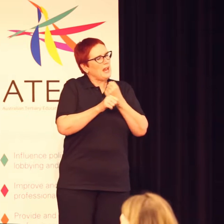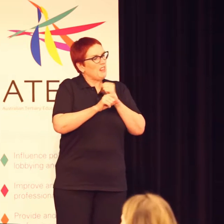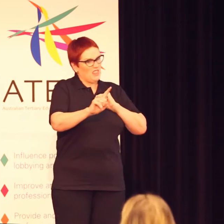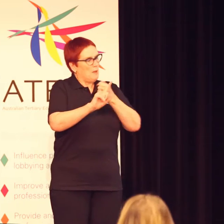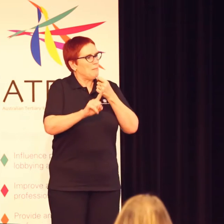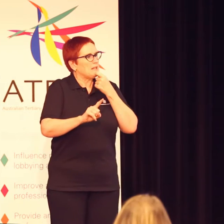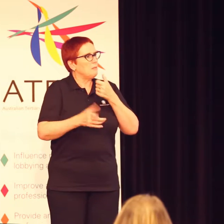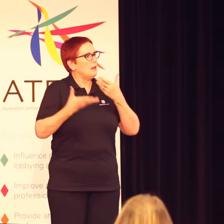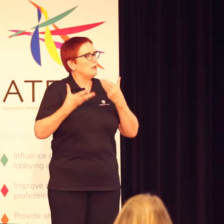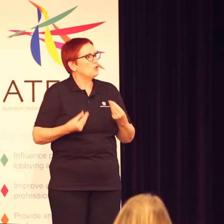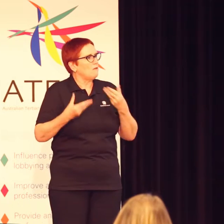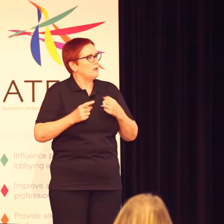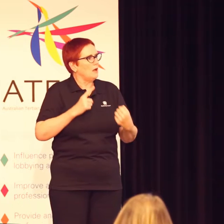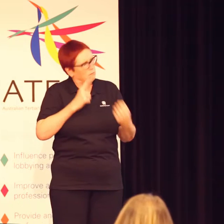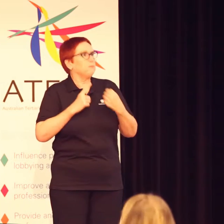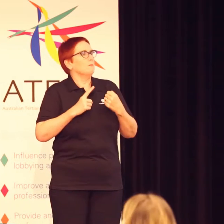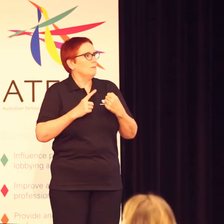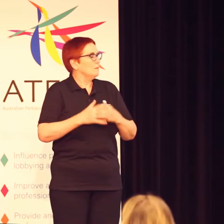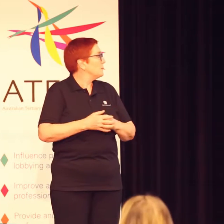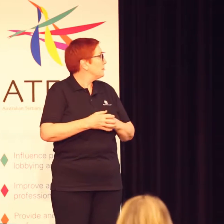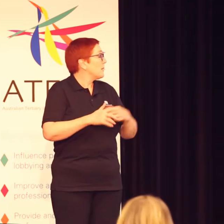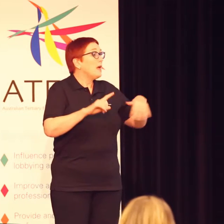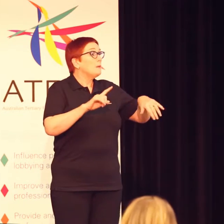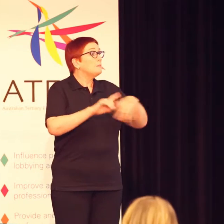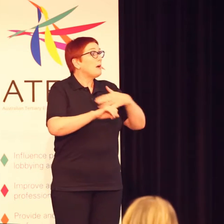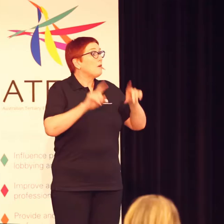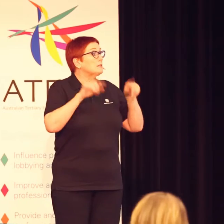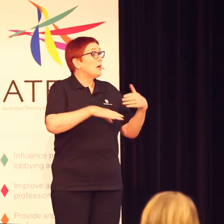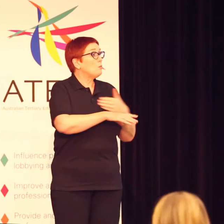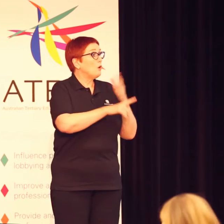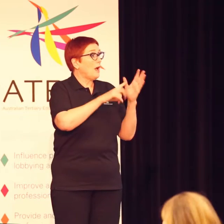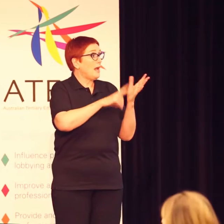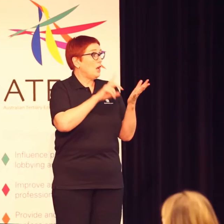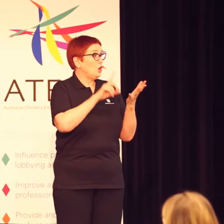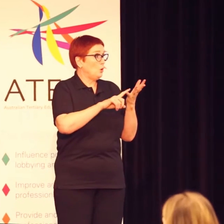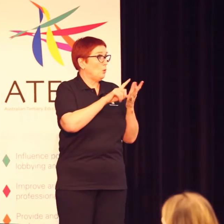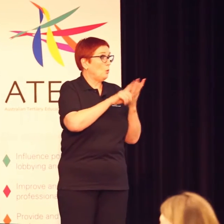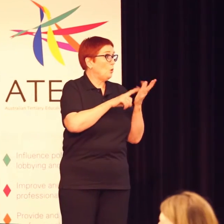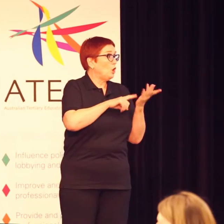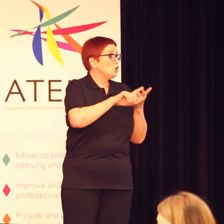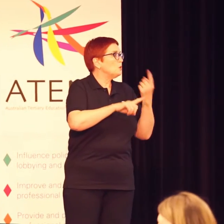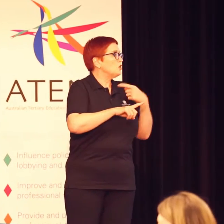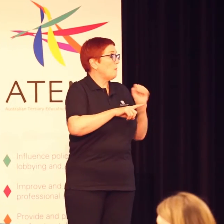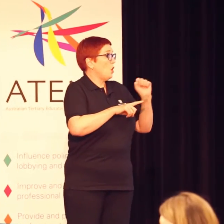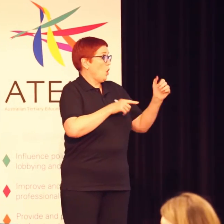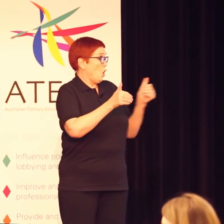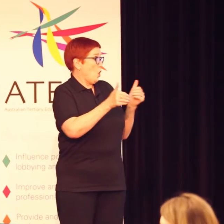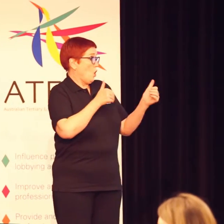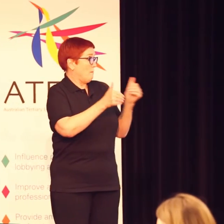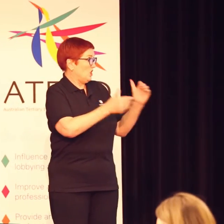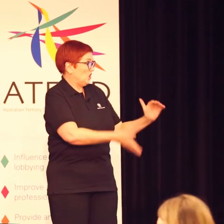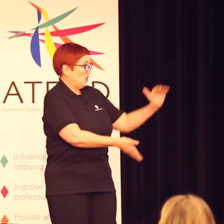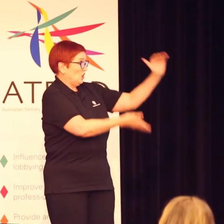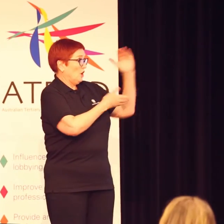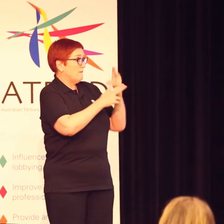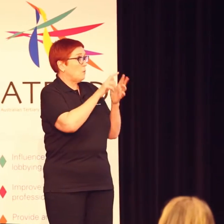As a background, when I started at ANU, Julie told me how big her budget was for disability